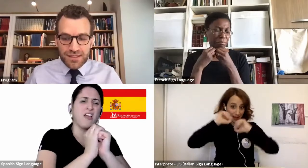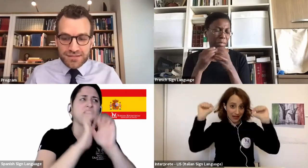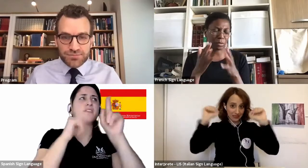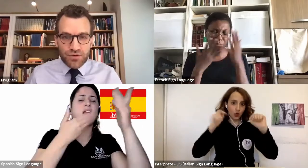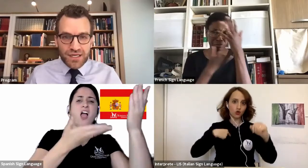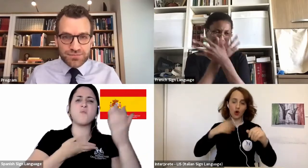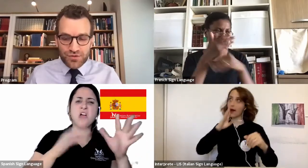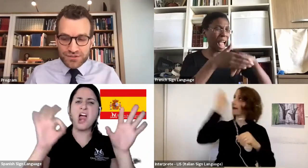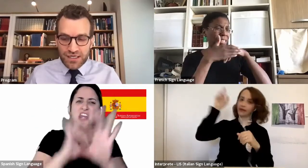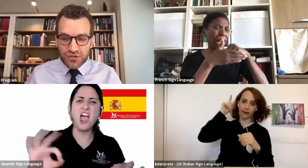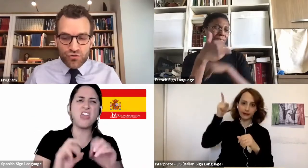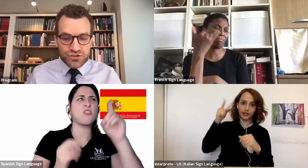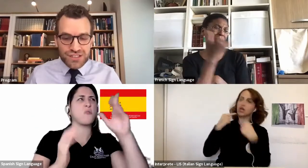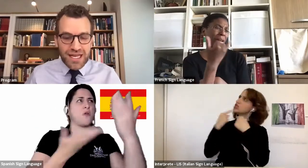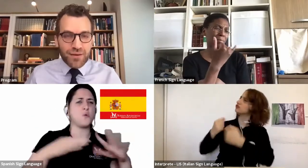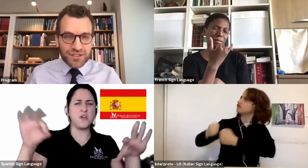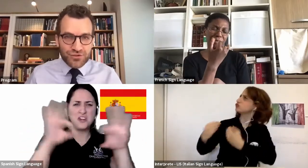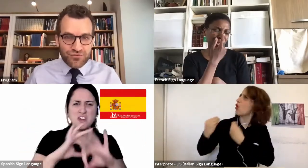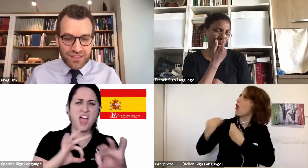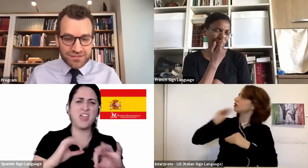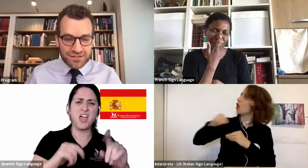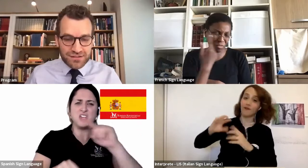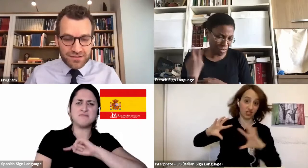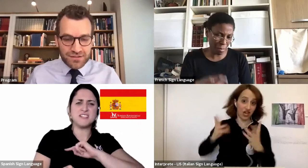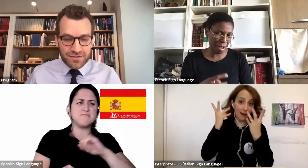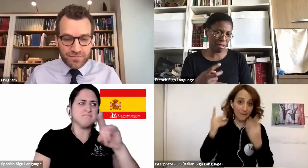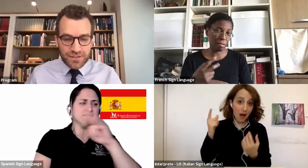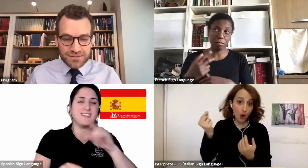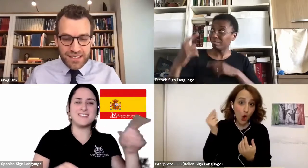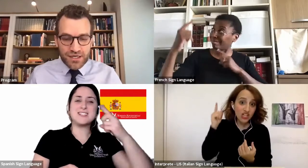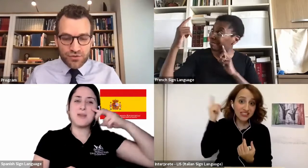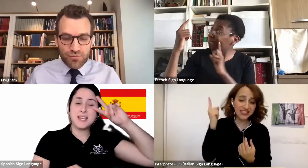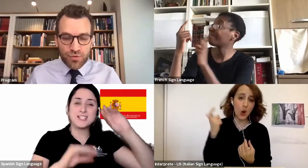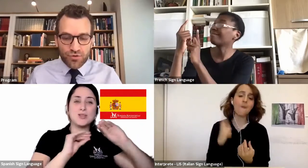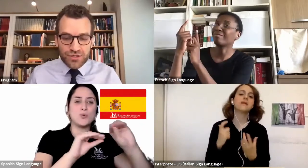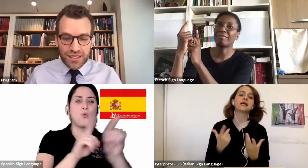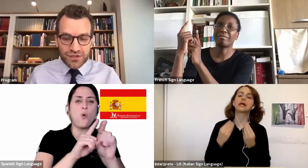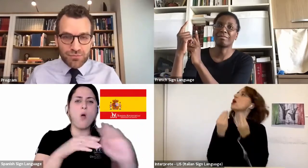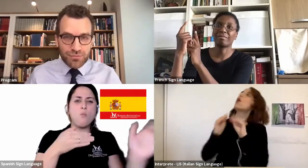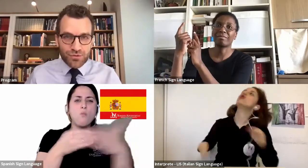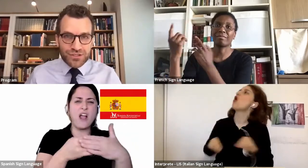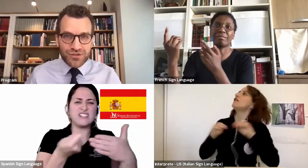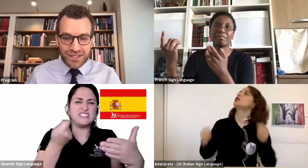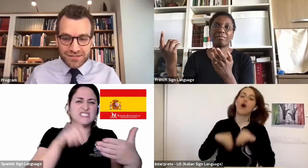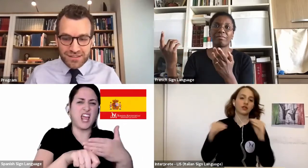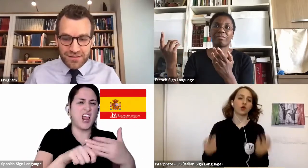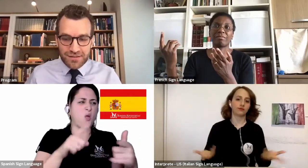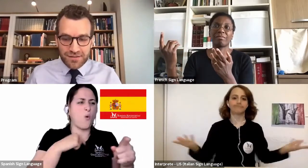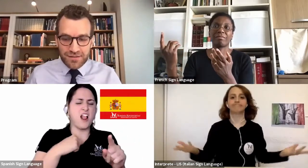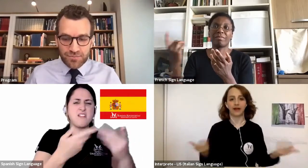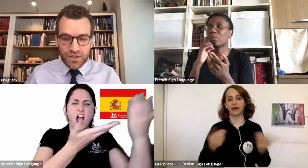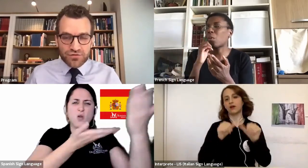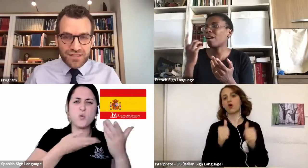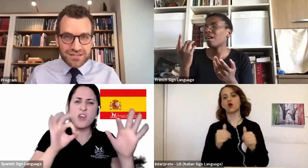And his experience, a door slammed in your face, a sound of bolting and double bolting on the inside.